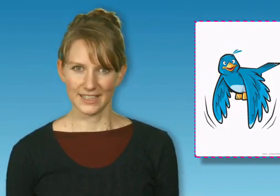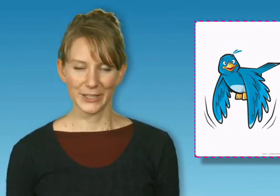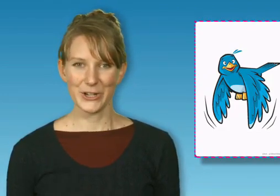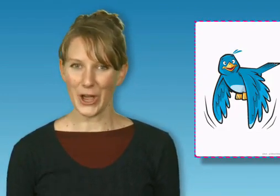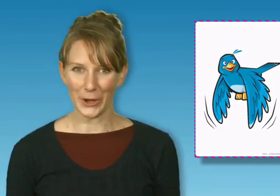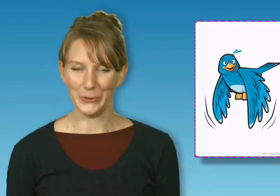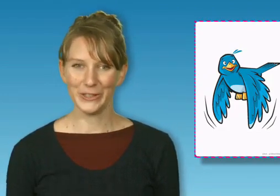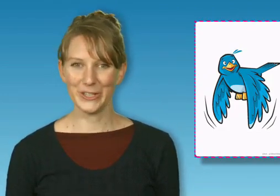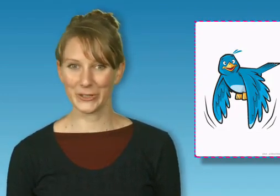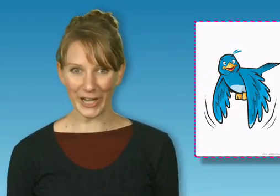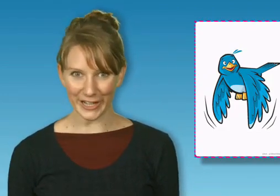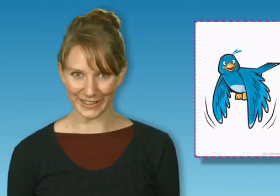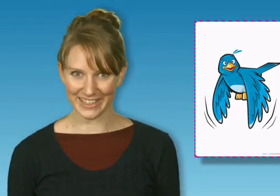no you can't